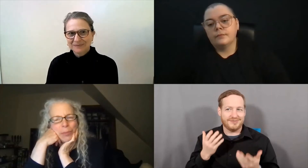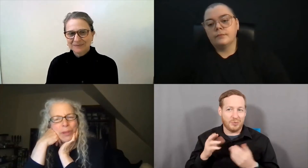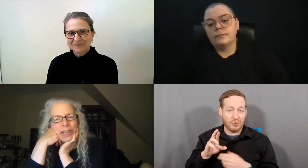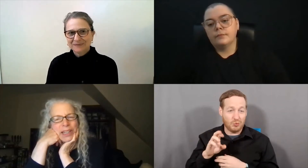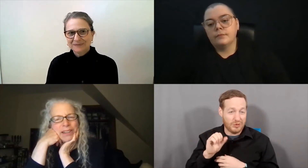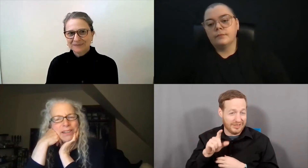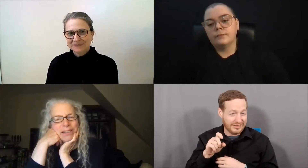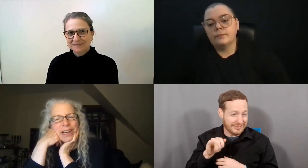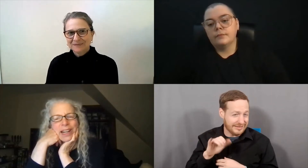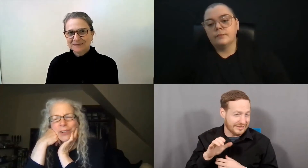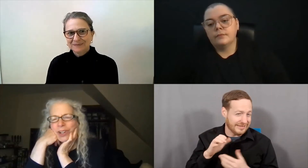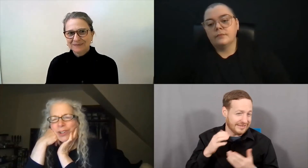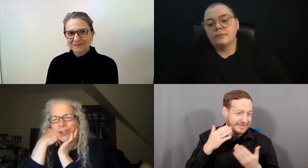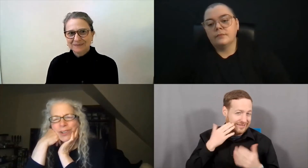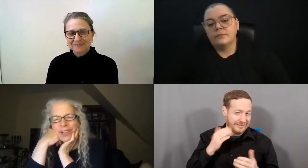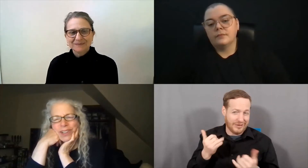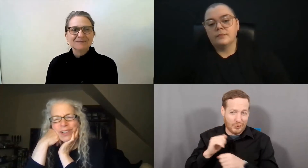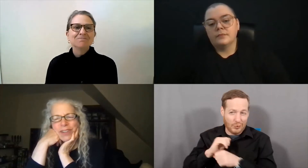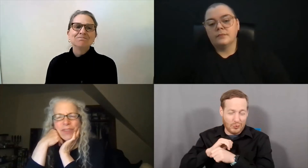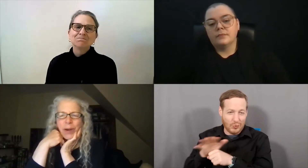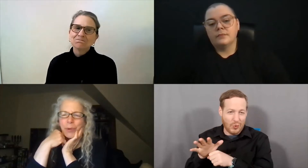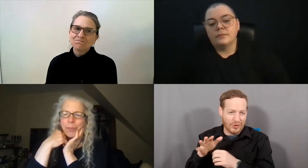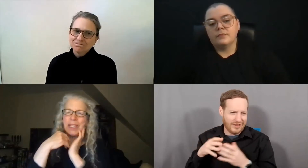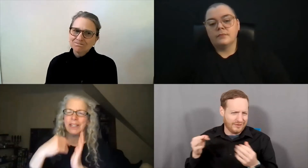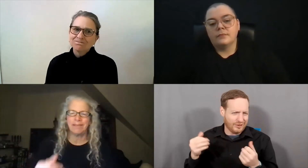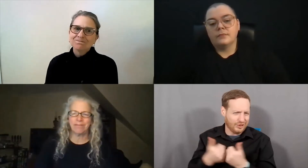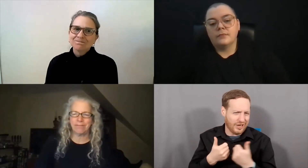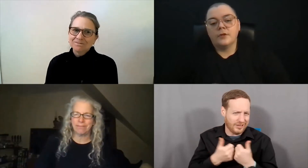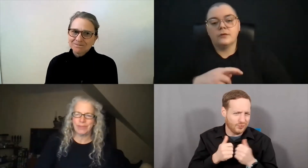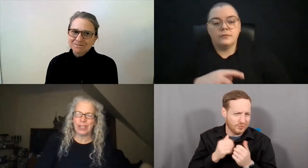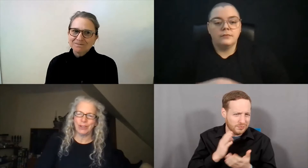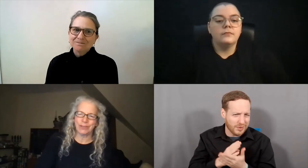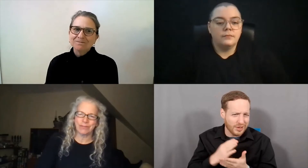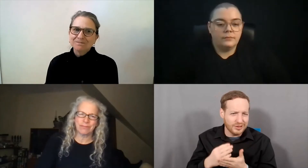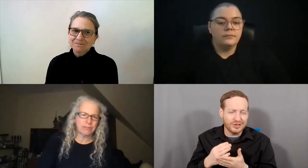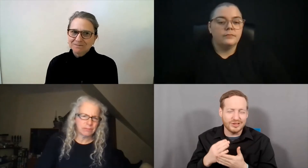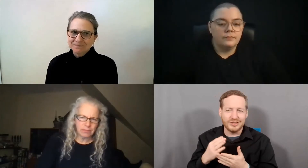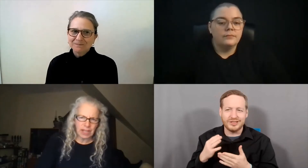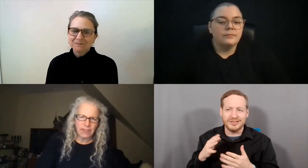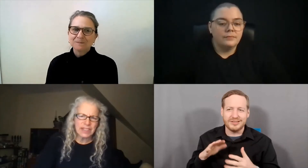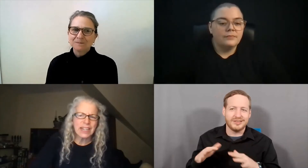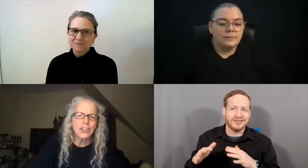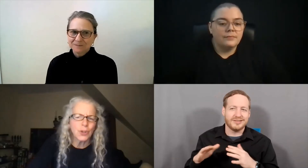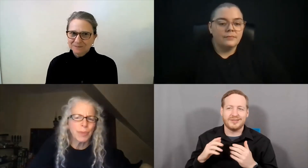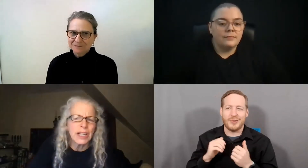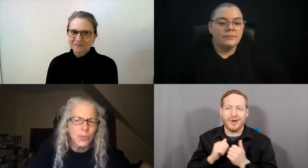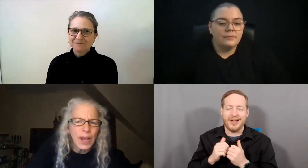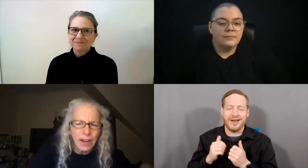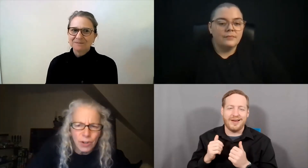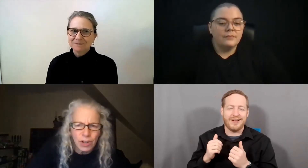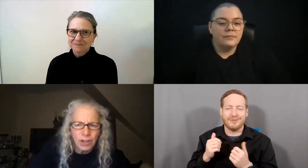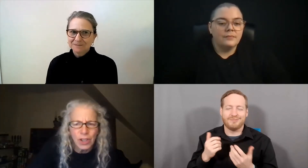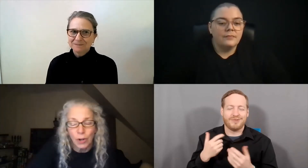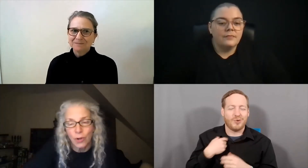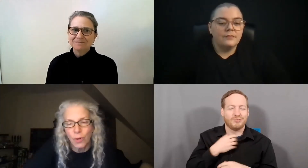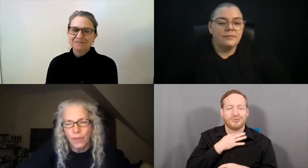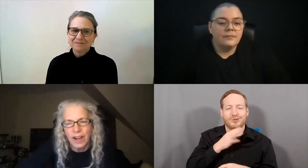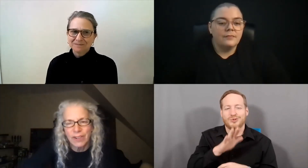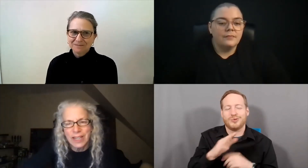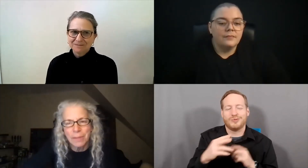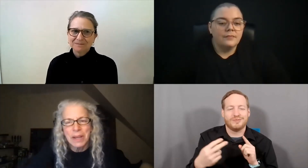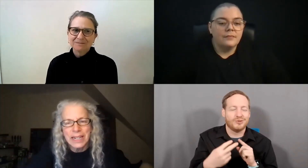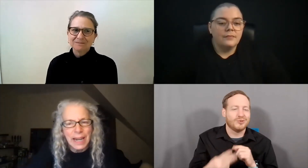that would be, I don't know if that would be, you know, if it's an issue because we have, you know,